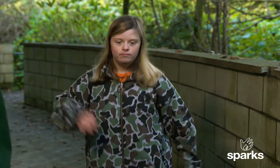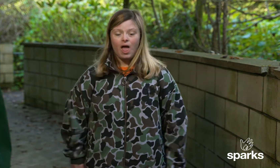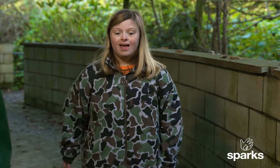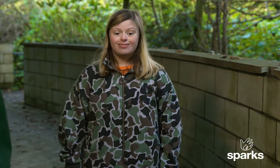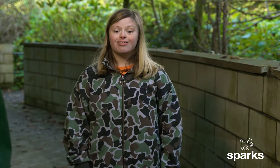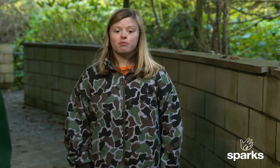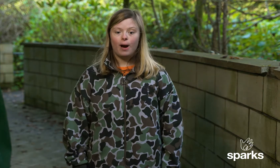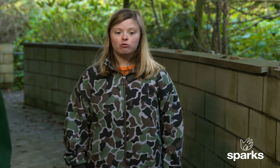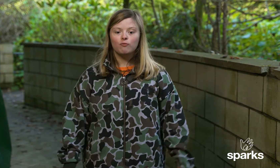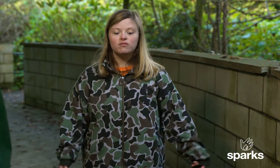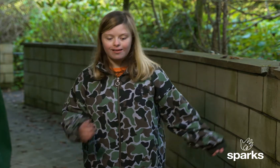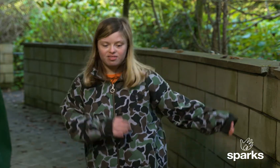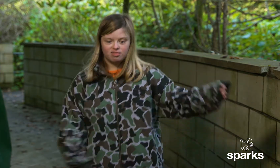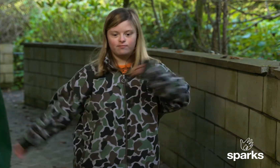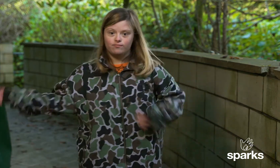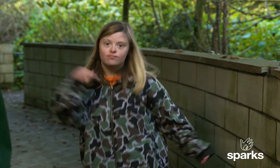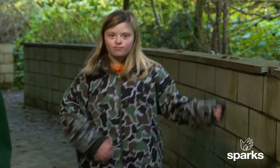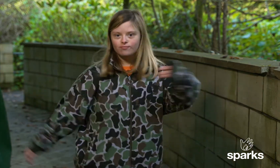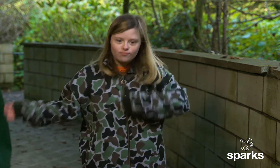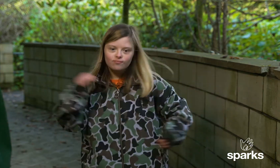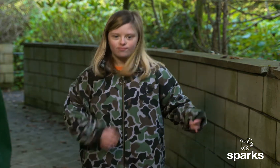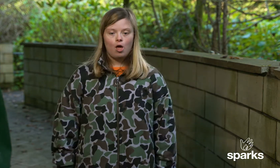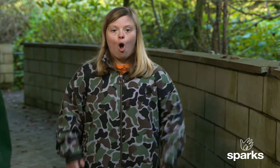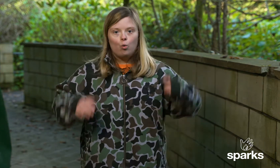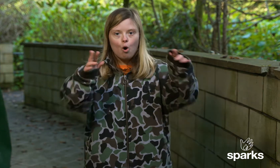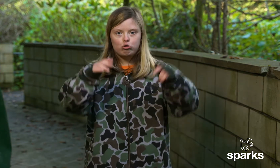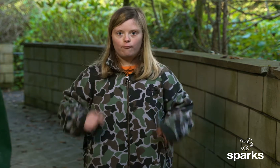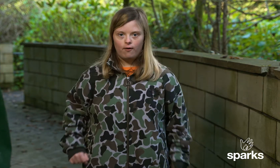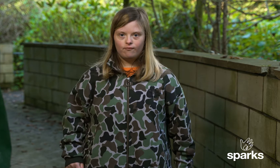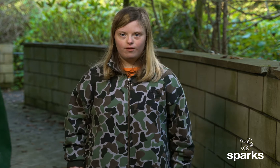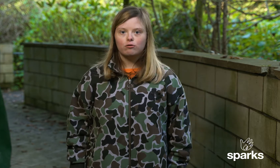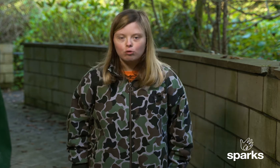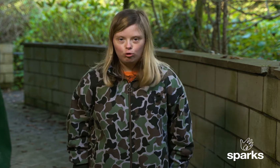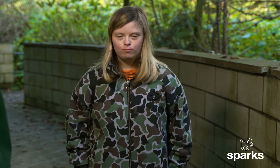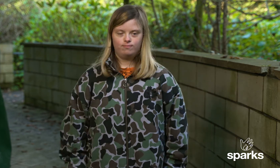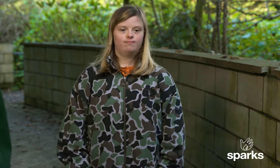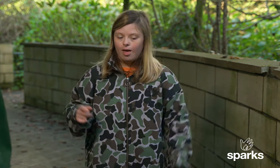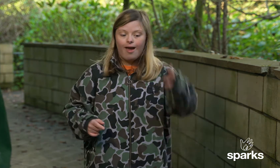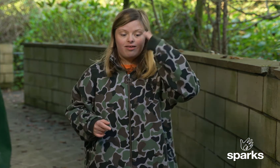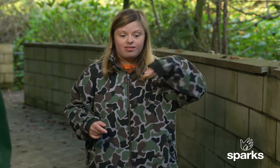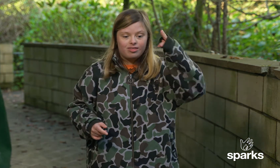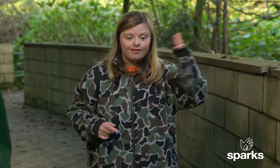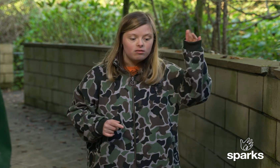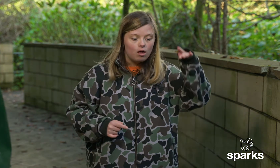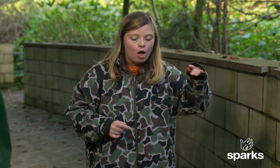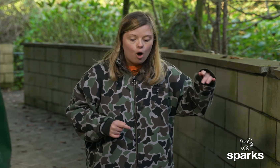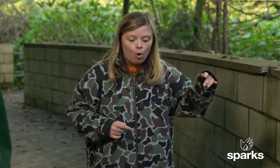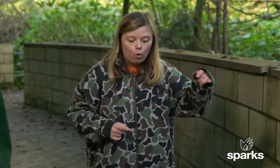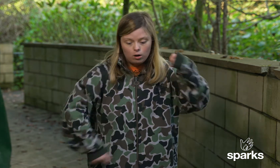This is Maggaeton. dance. What's your favourite thing to do? Is it singing? Or